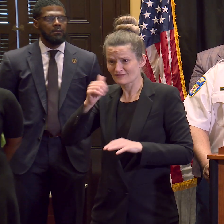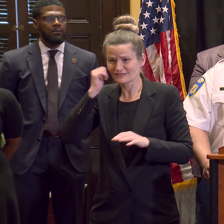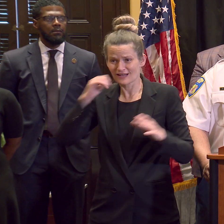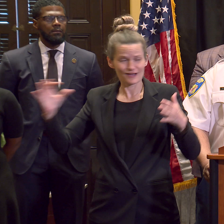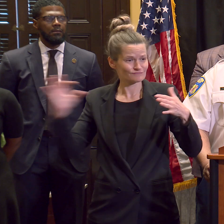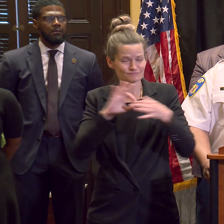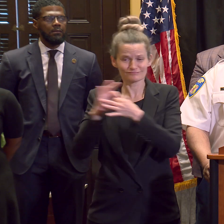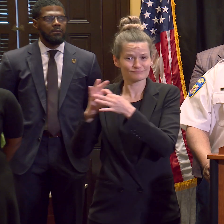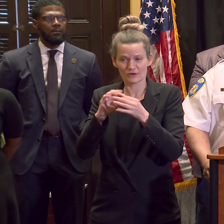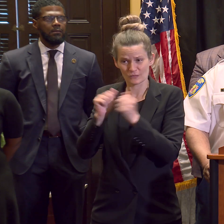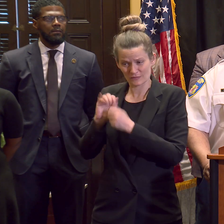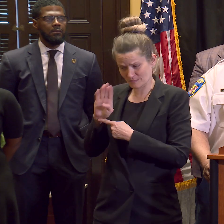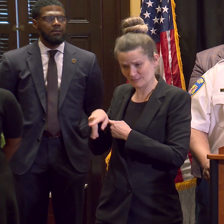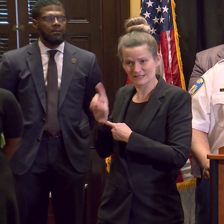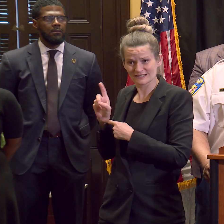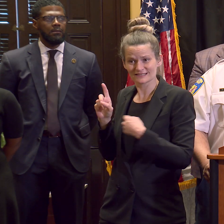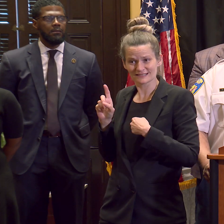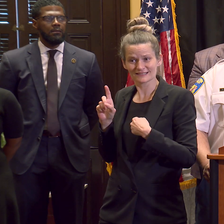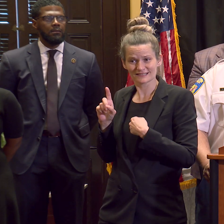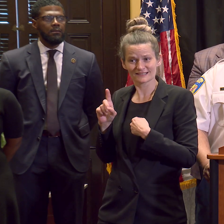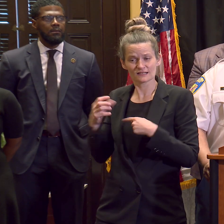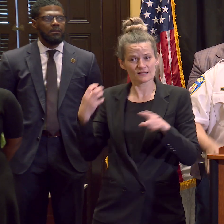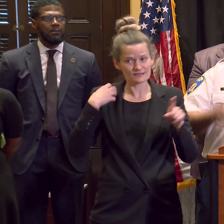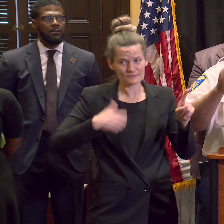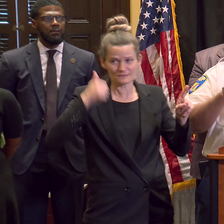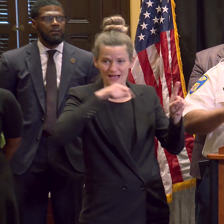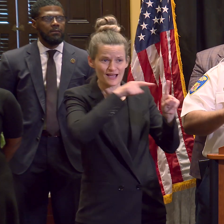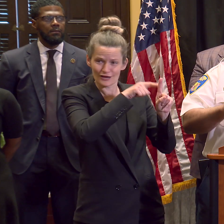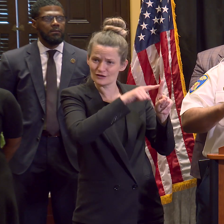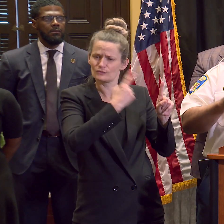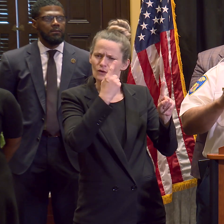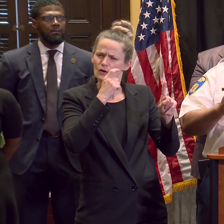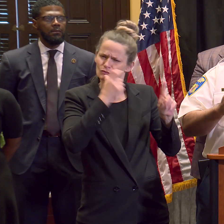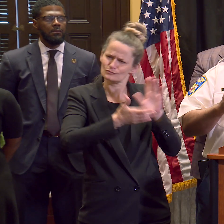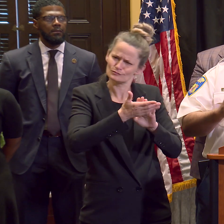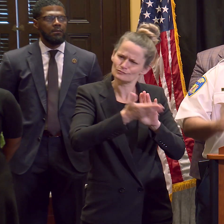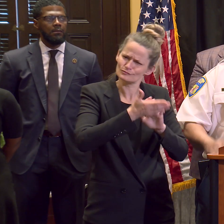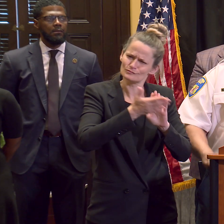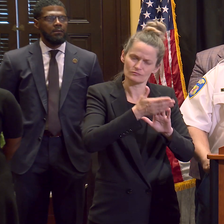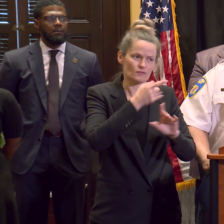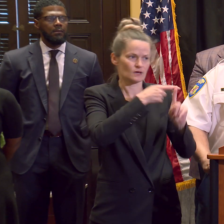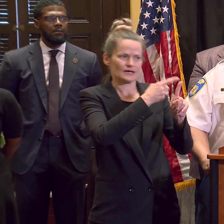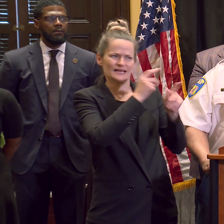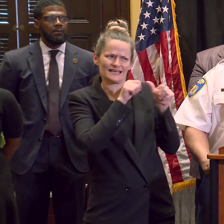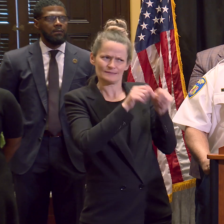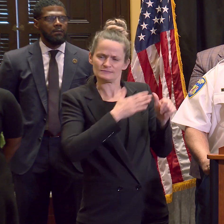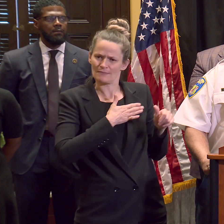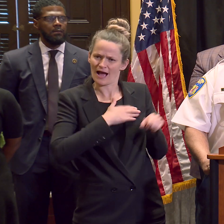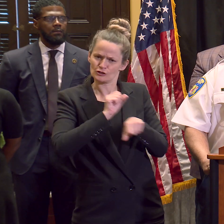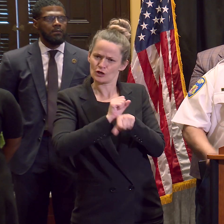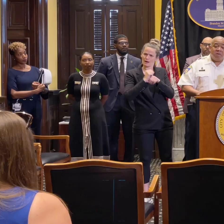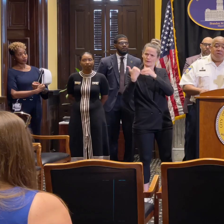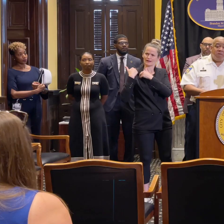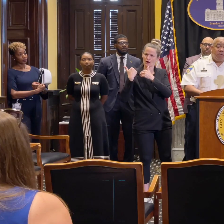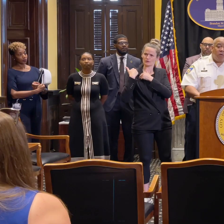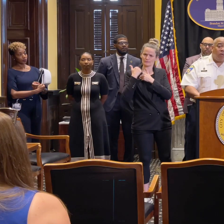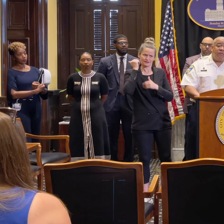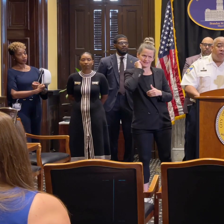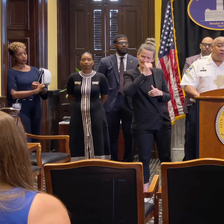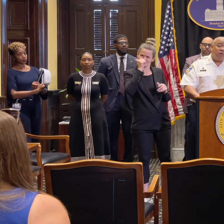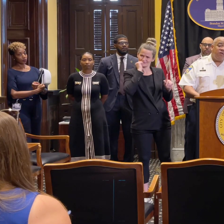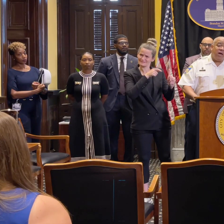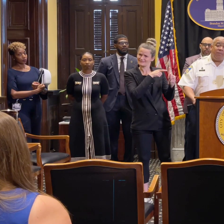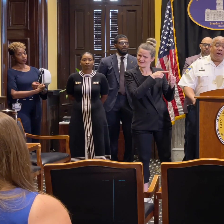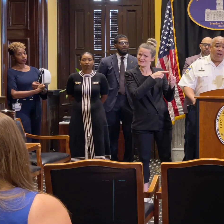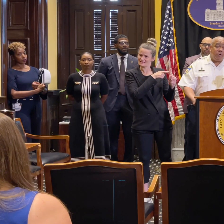once again, the mayor has given me strict assurances that that will continue. My job now and every day is what it has always been to